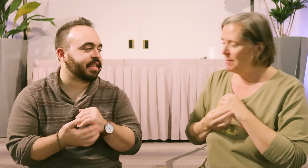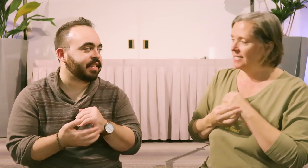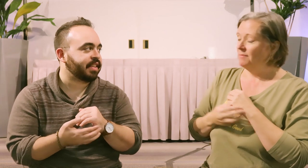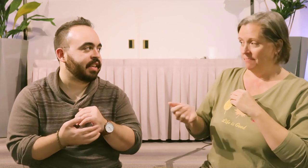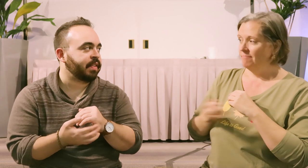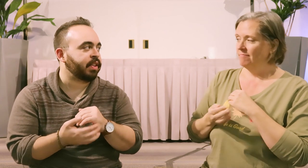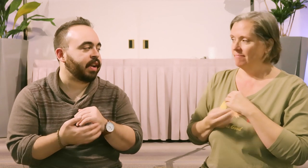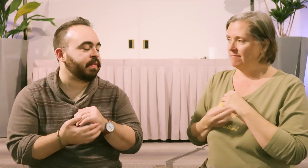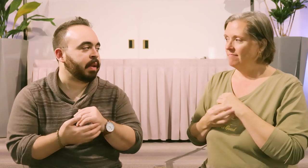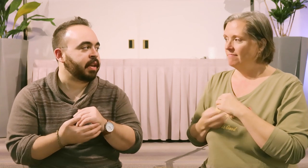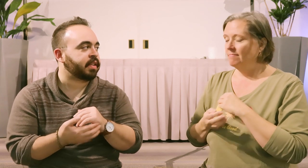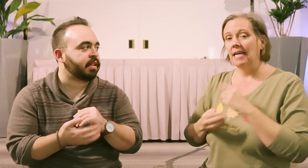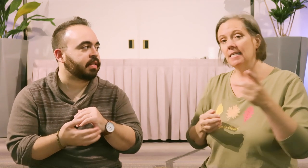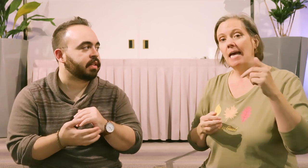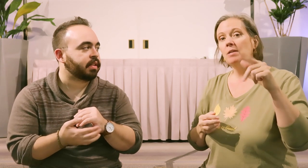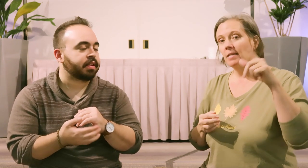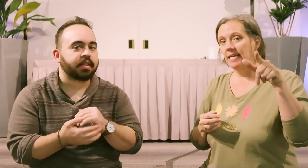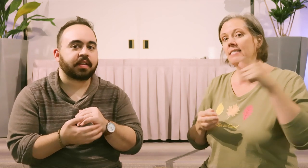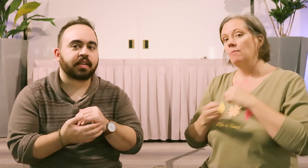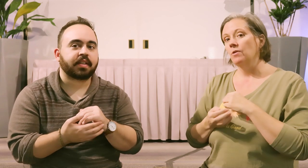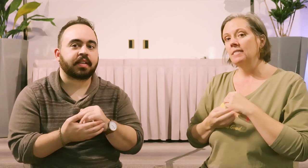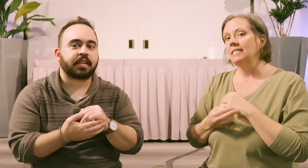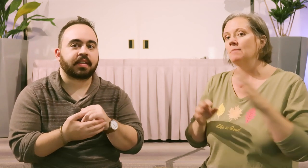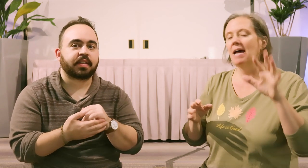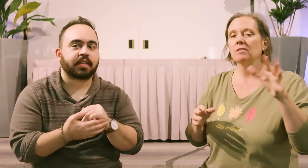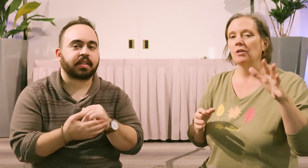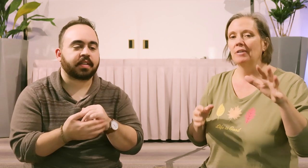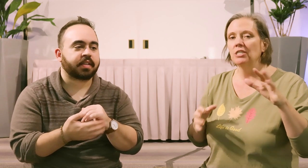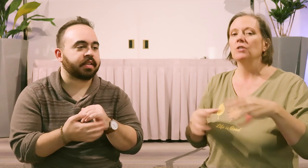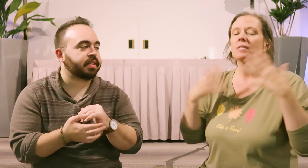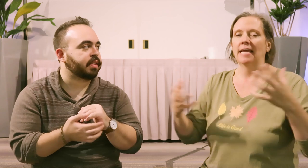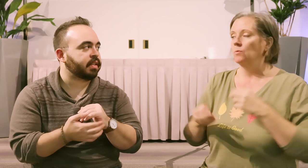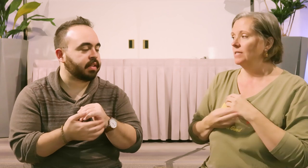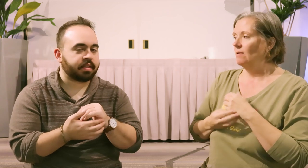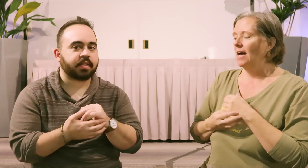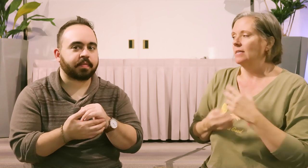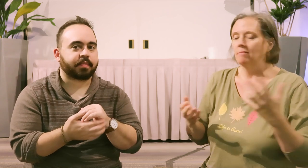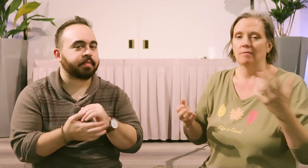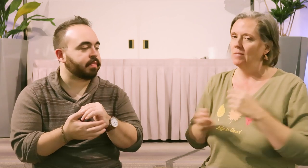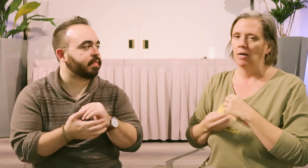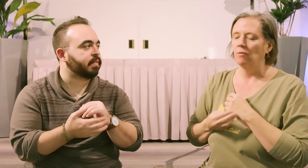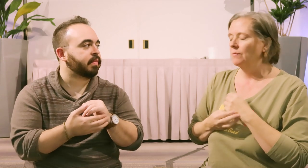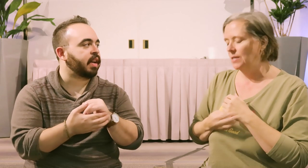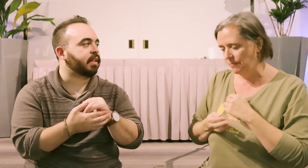met my son. Even though I haven't met my son. tap along and say the same words. doesn't matter. It's not your issue. Saying the words out loud is helpful. Yeah.